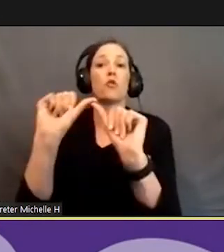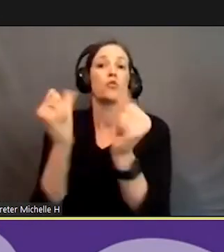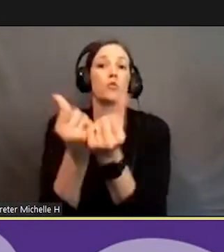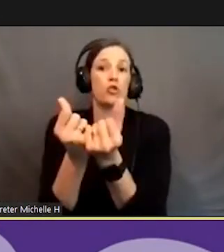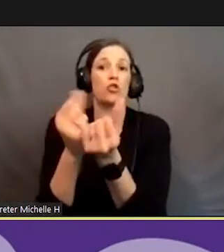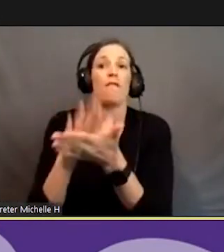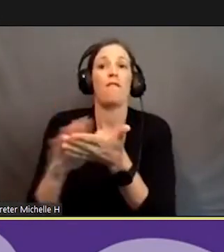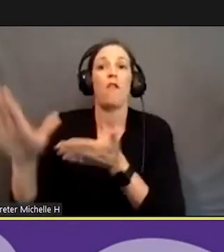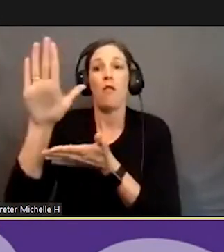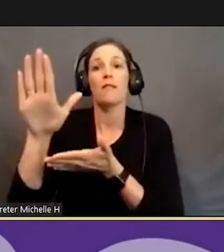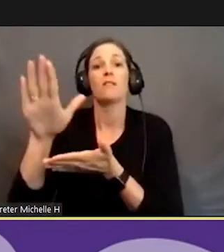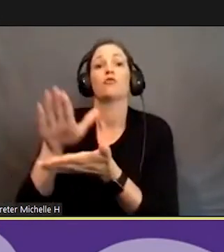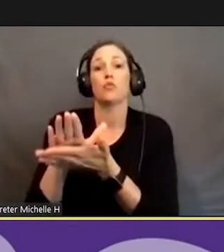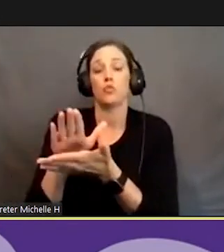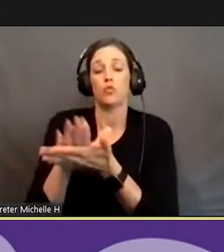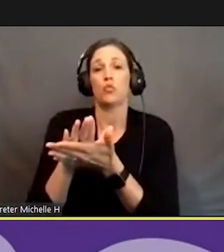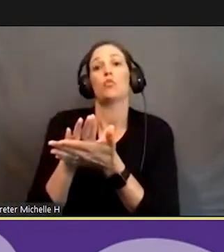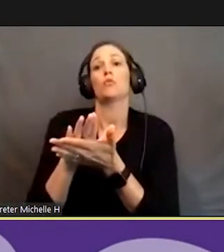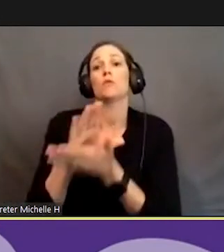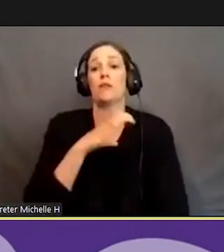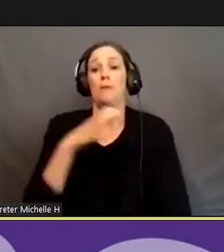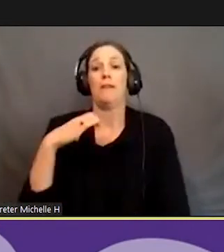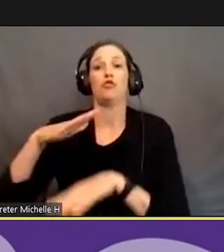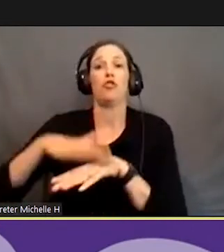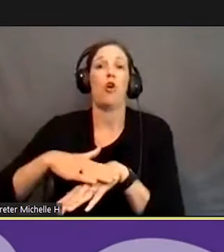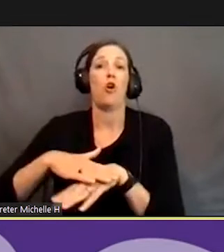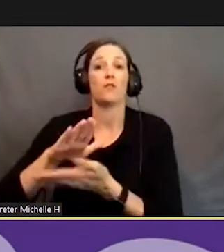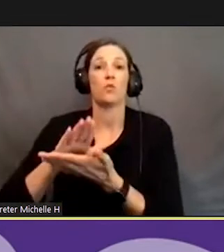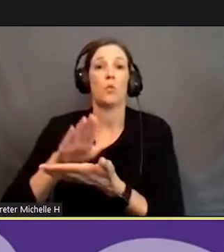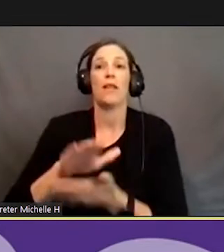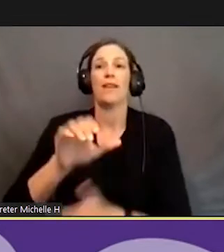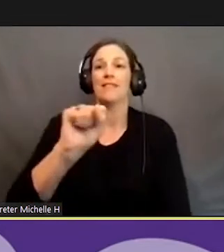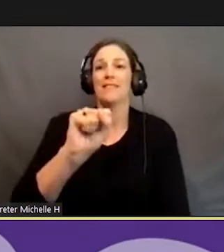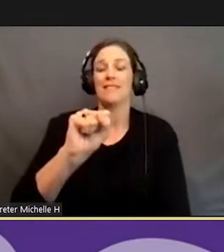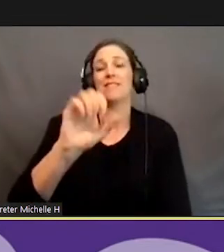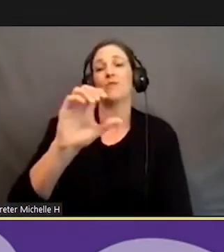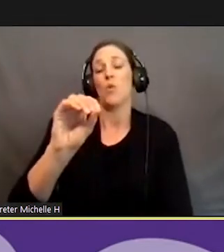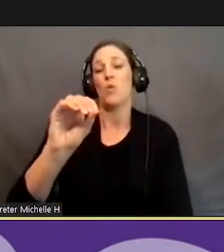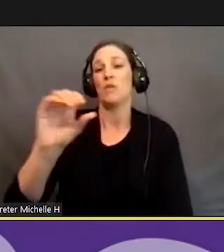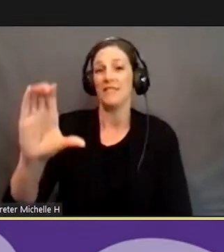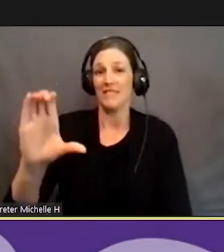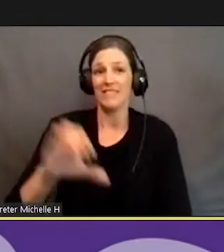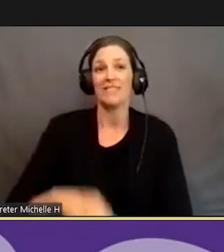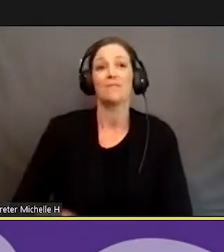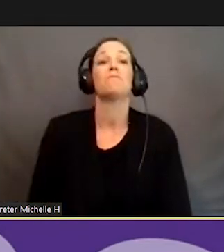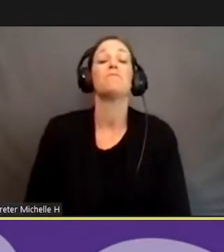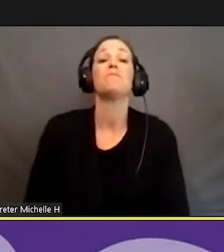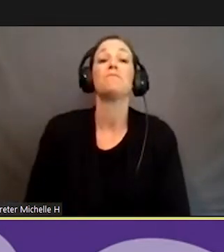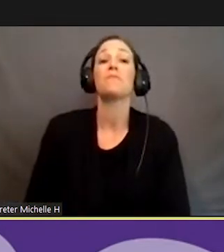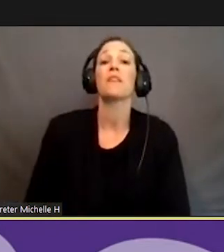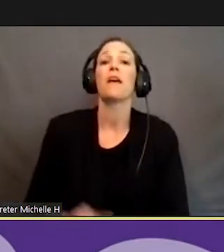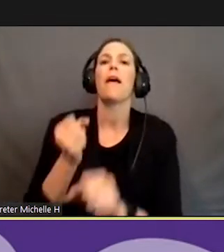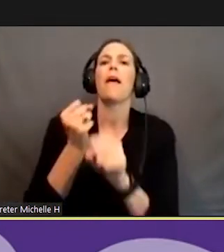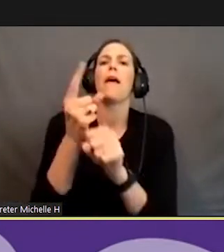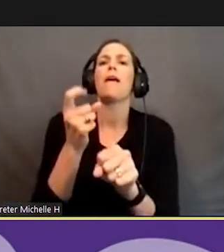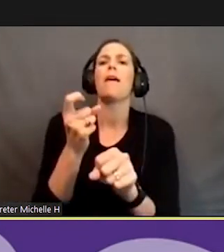Schools Commission on Colleges, SAC-COC. I know that's a lot. And every 10 years, each college that's